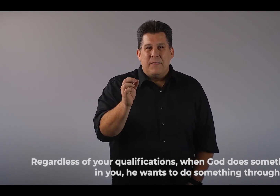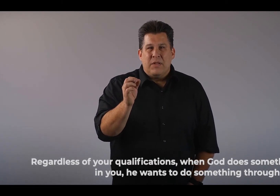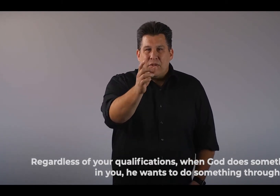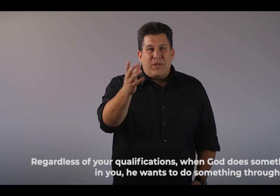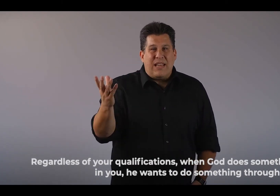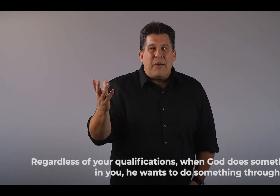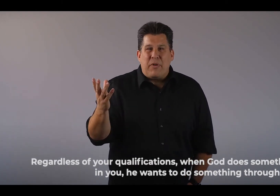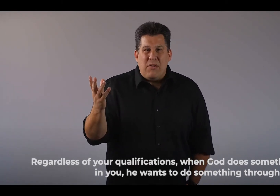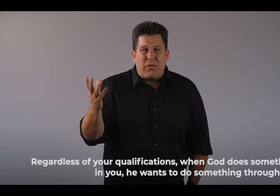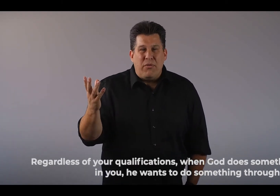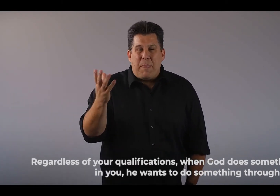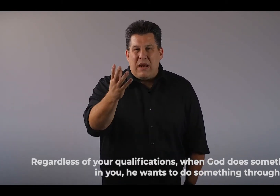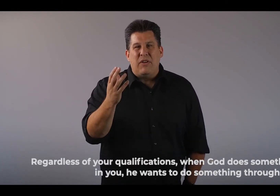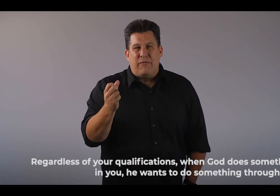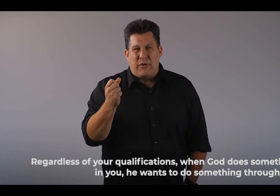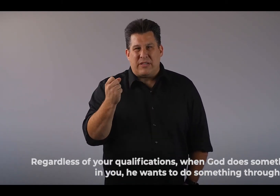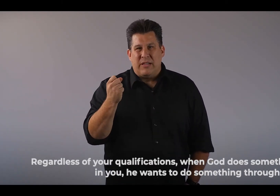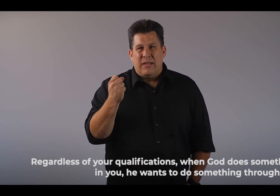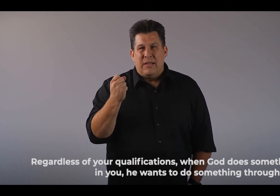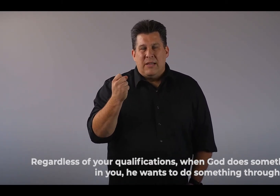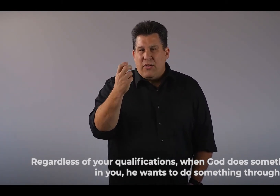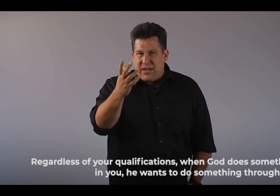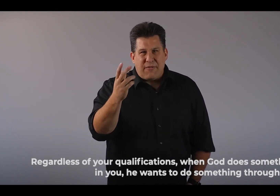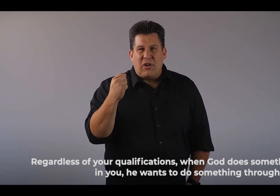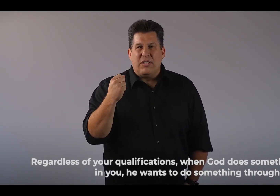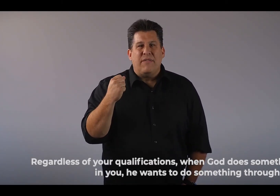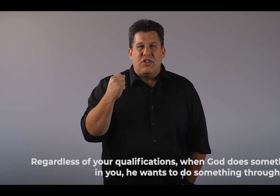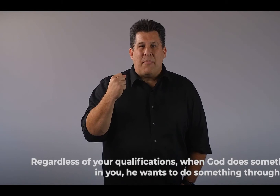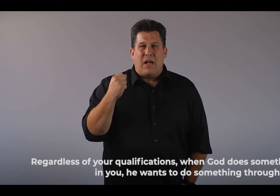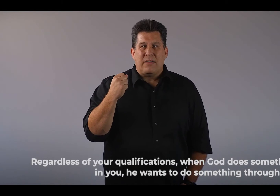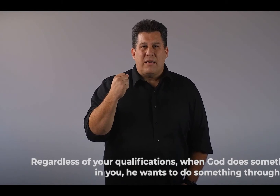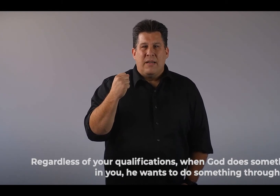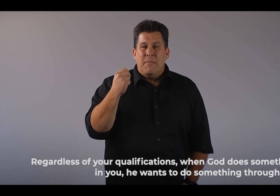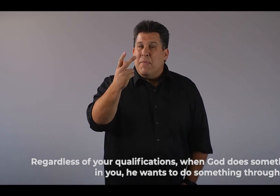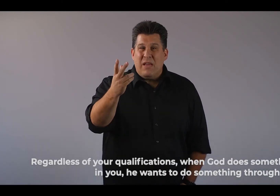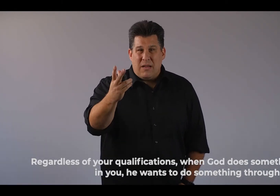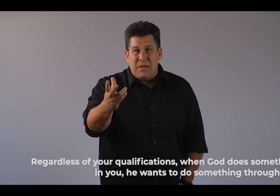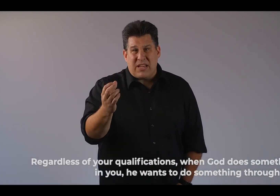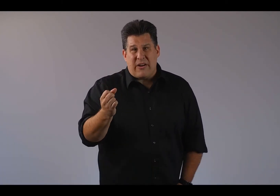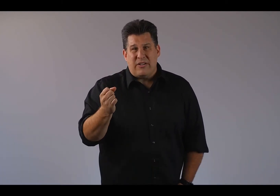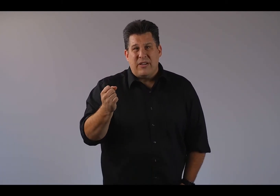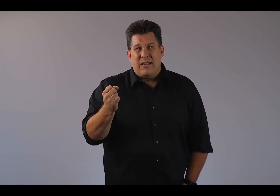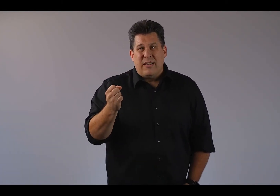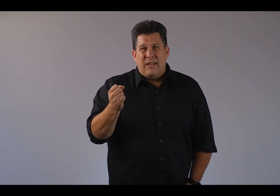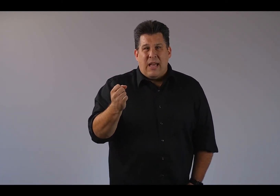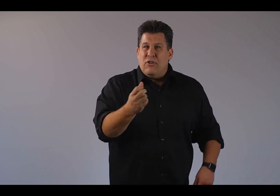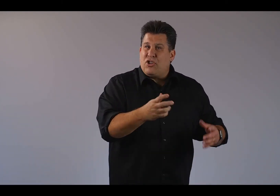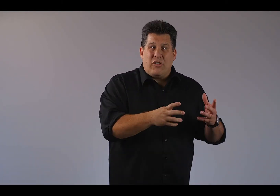So did God bring you through the pain of a divorce or the difficulty of a job loss? Maybe a miscarriage. Have you struggled